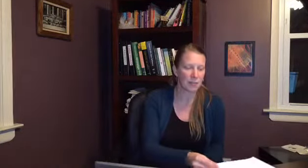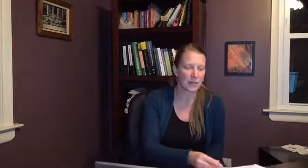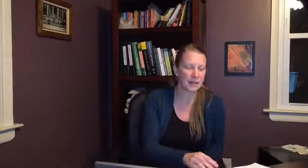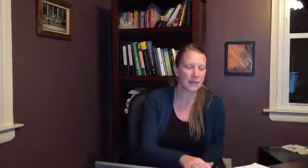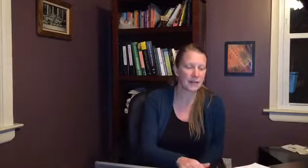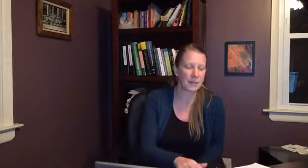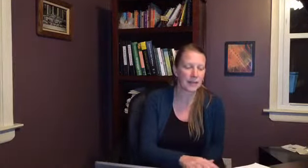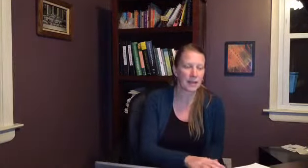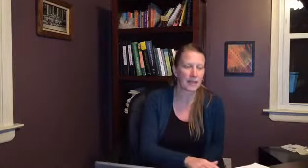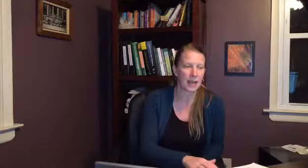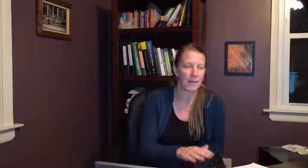basically means that